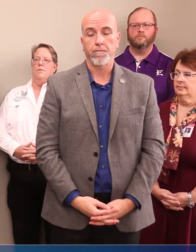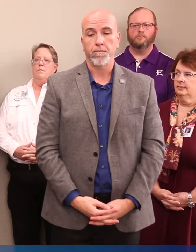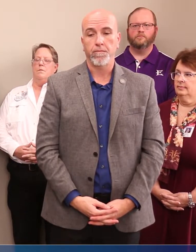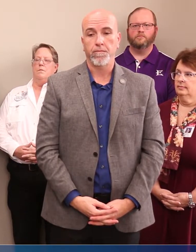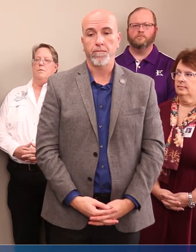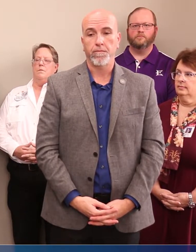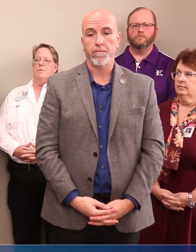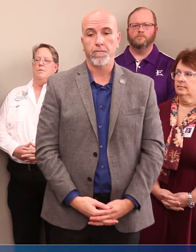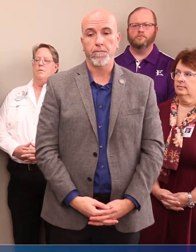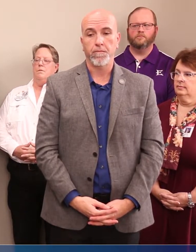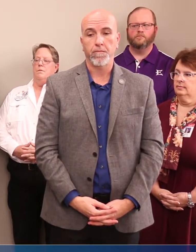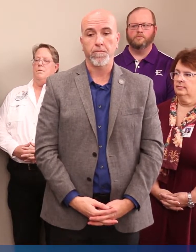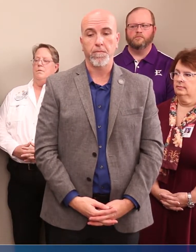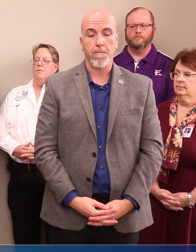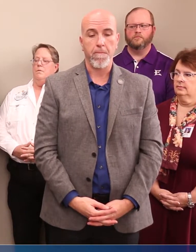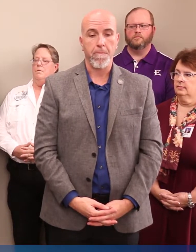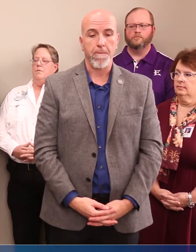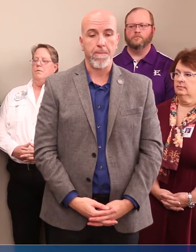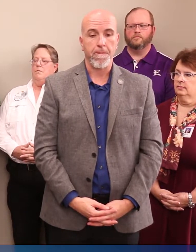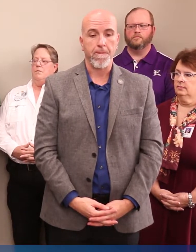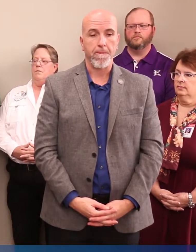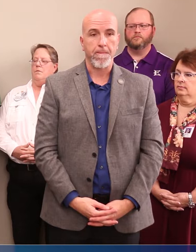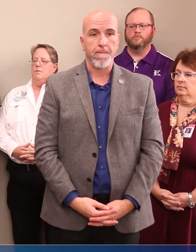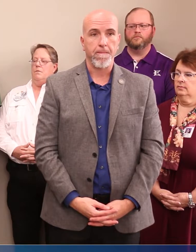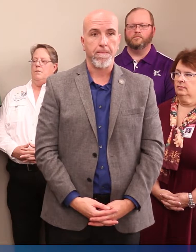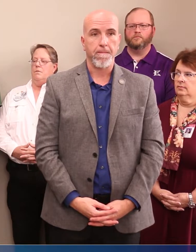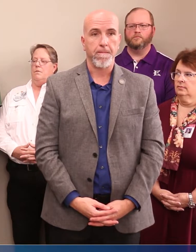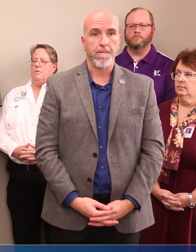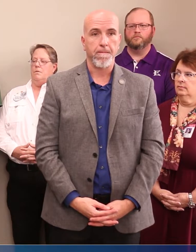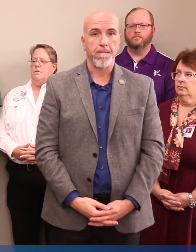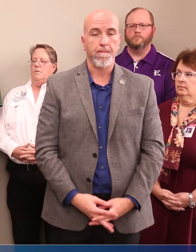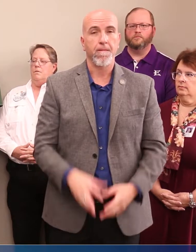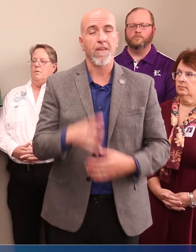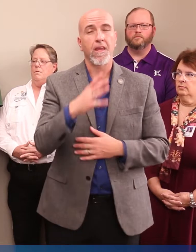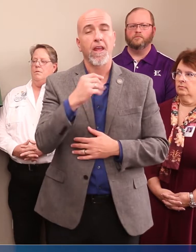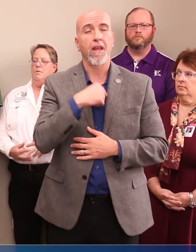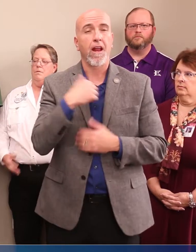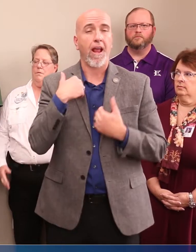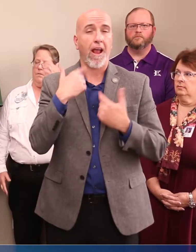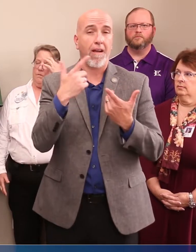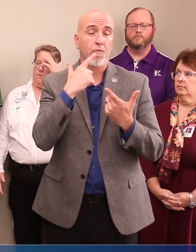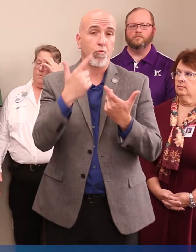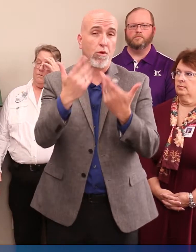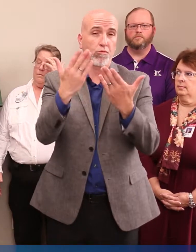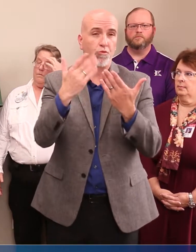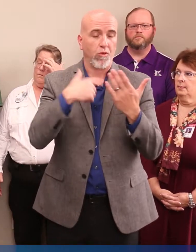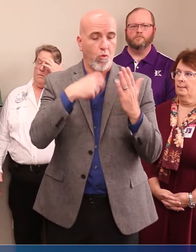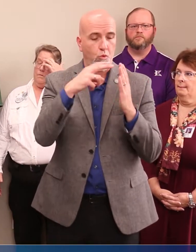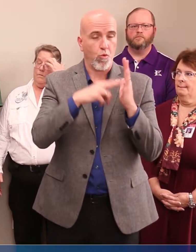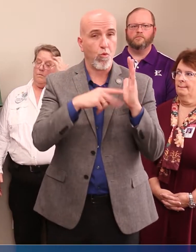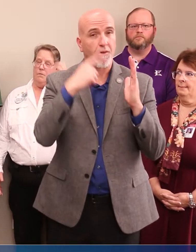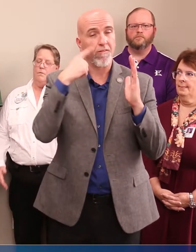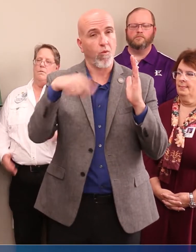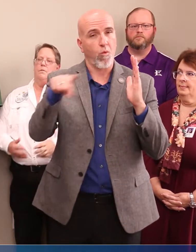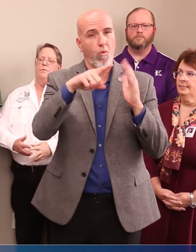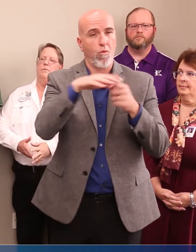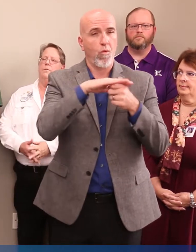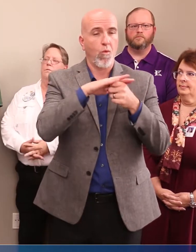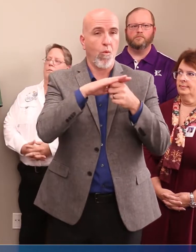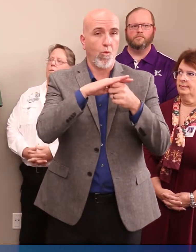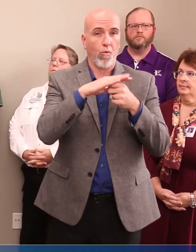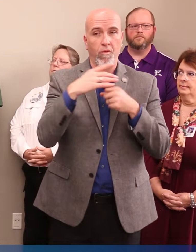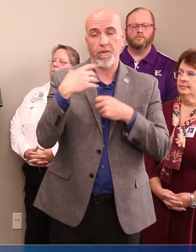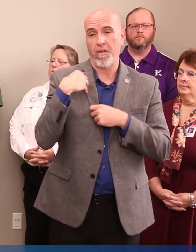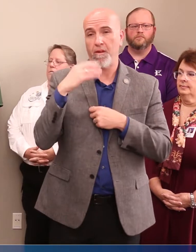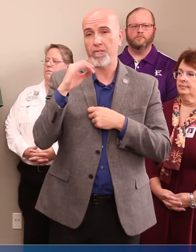And then I have a resolution to read on behalf of Bastrop County and all of the local officials within